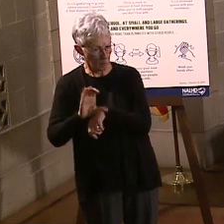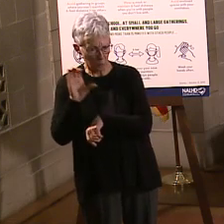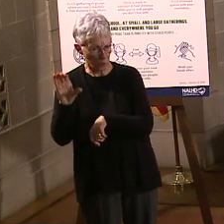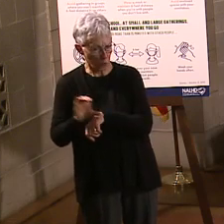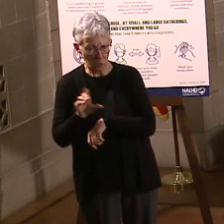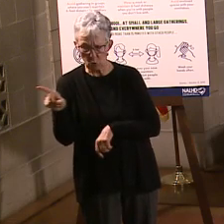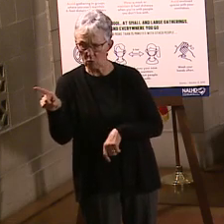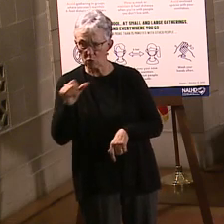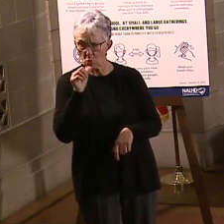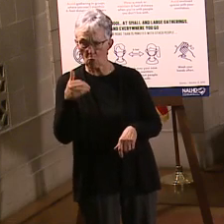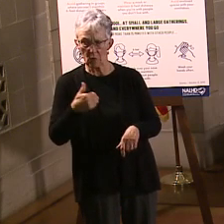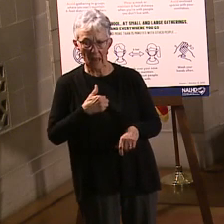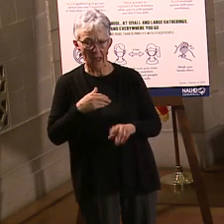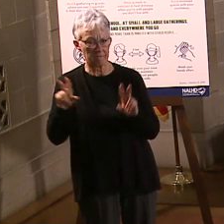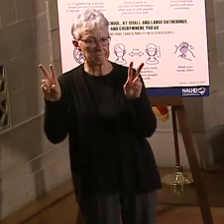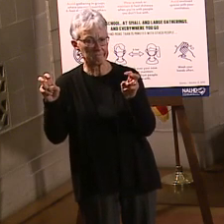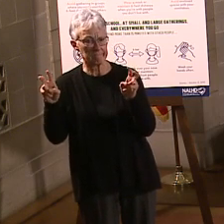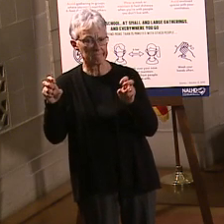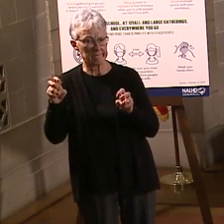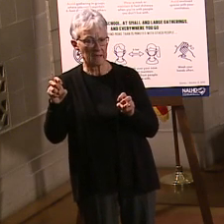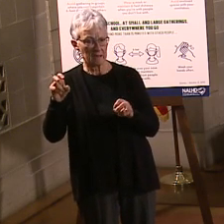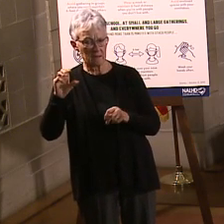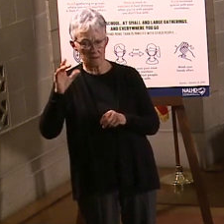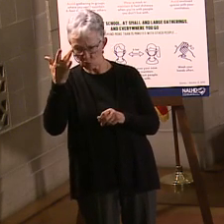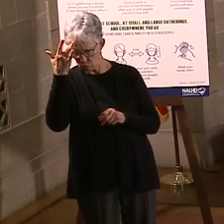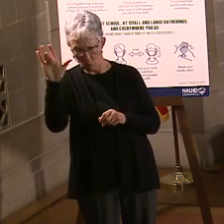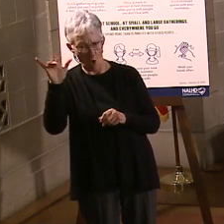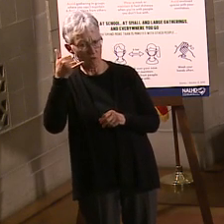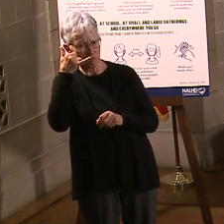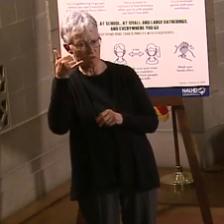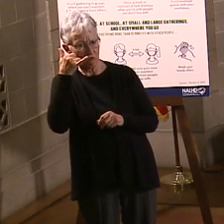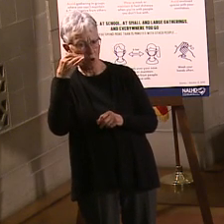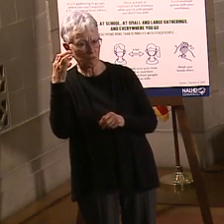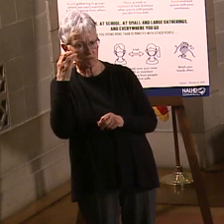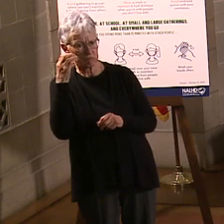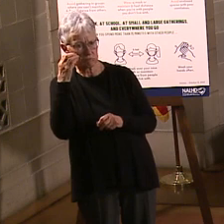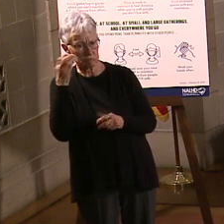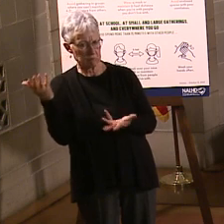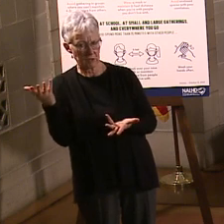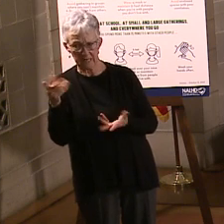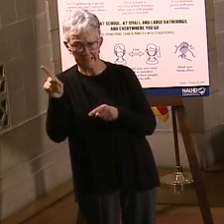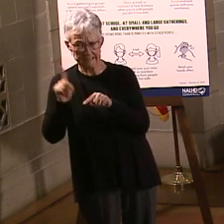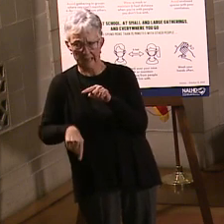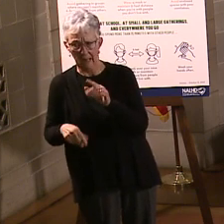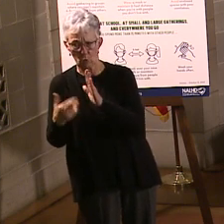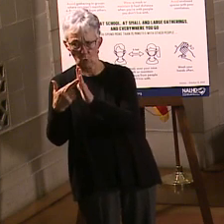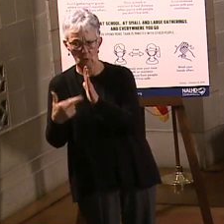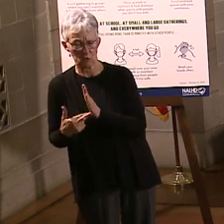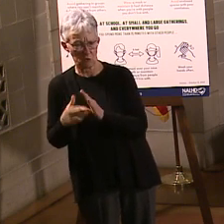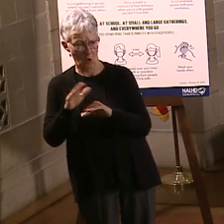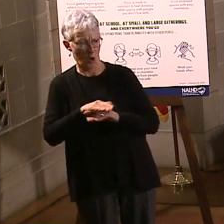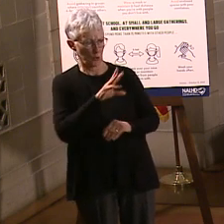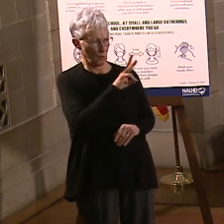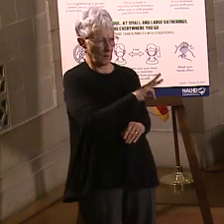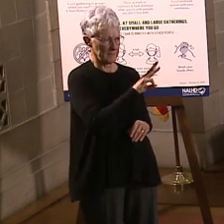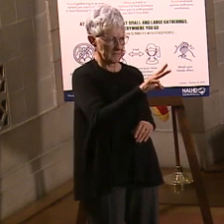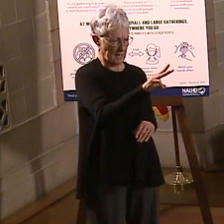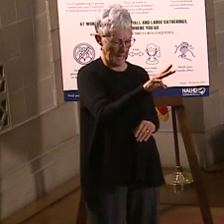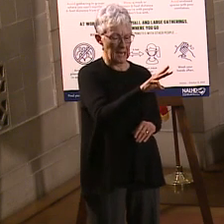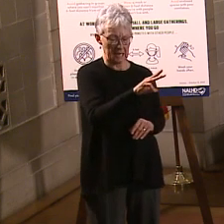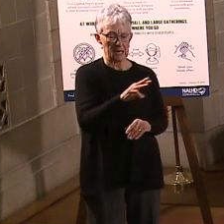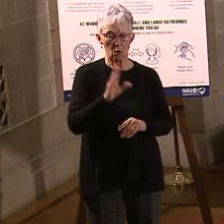don't have the technology and you don't think that you can register, we have a number of things I'm going to talk about later to help you register.